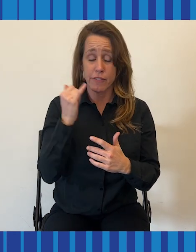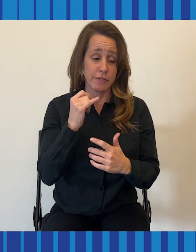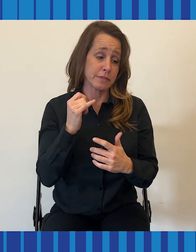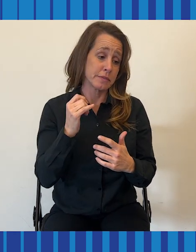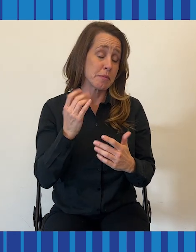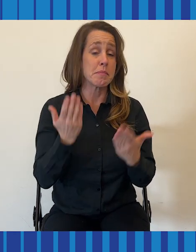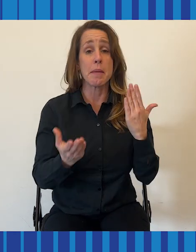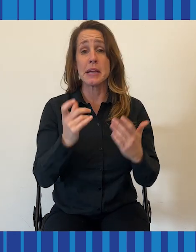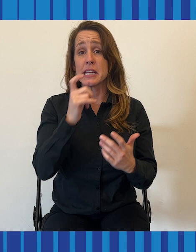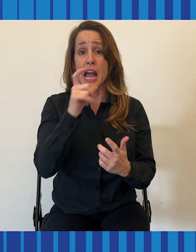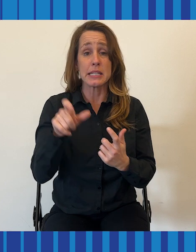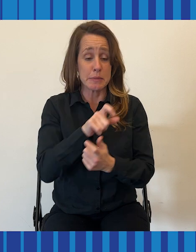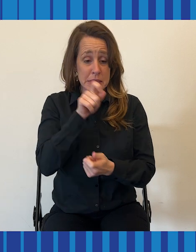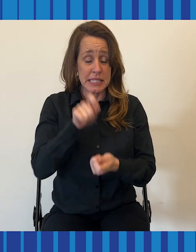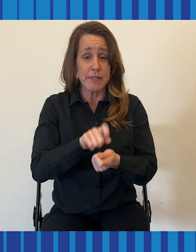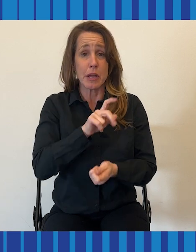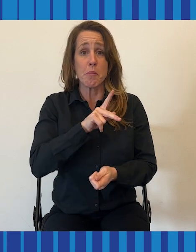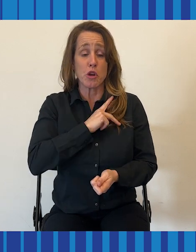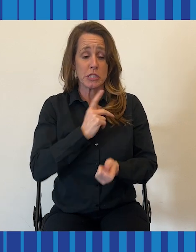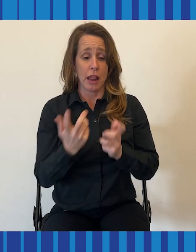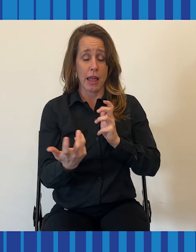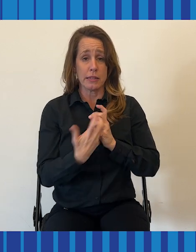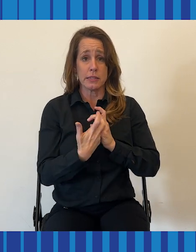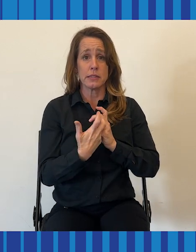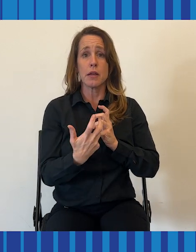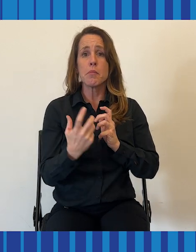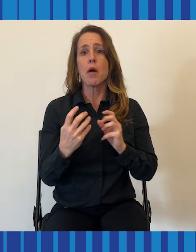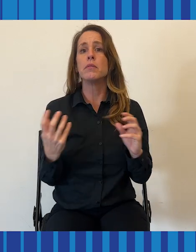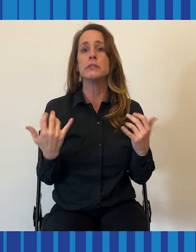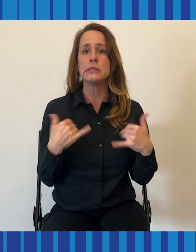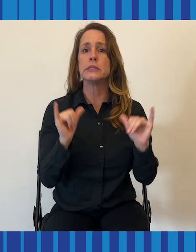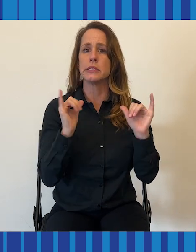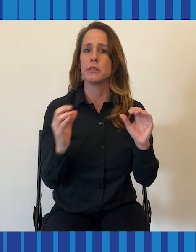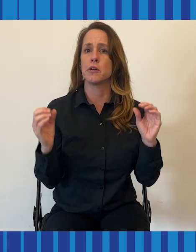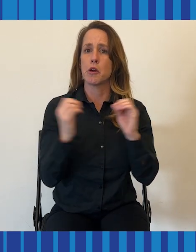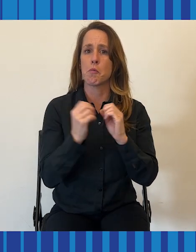personalized, I think it would be much more accessible than